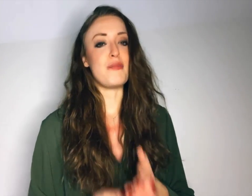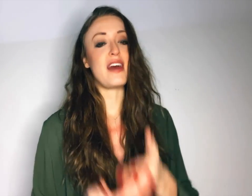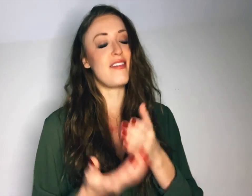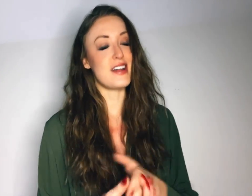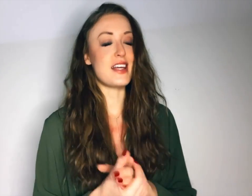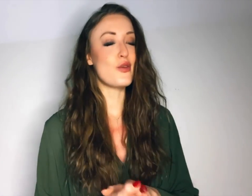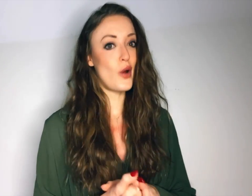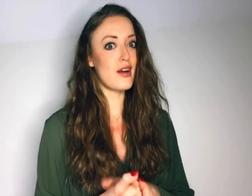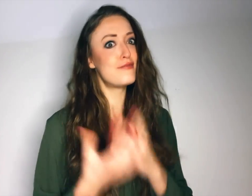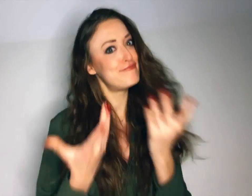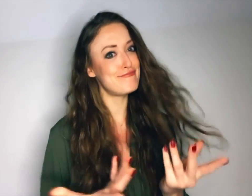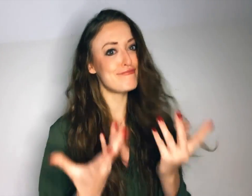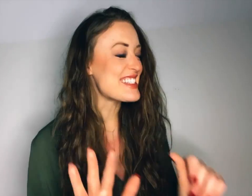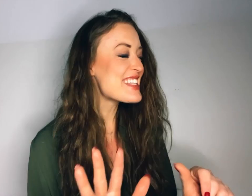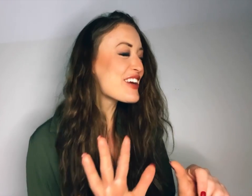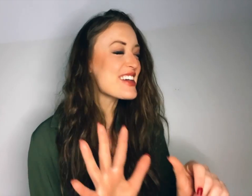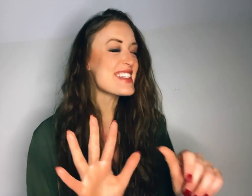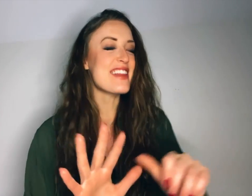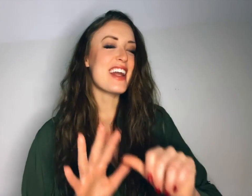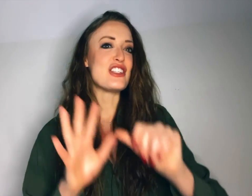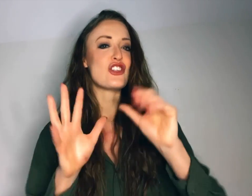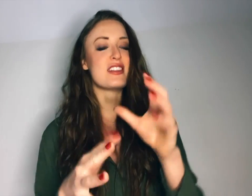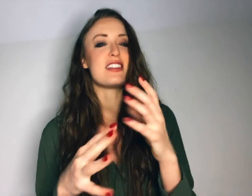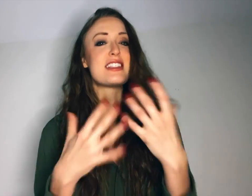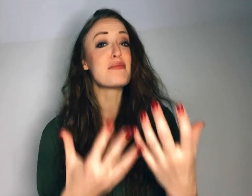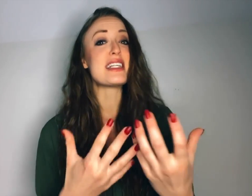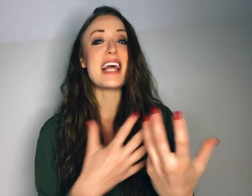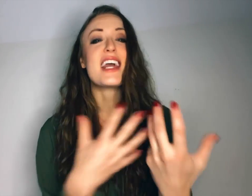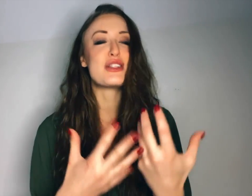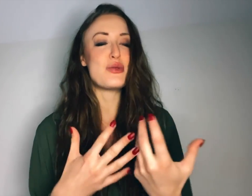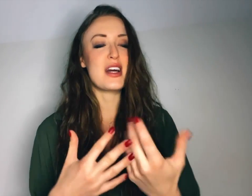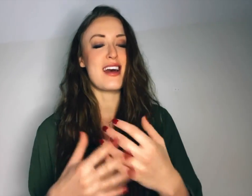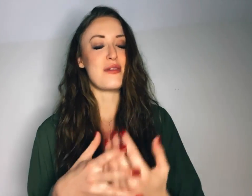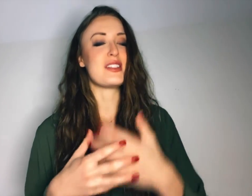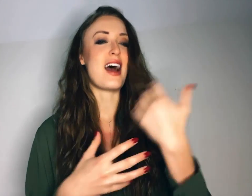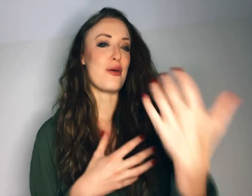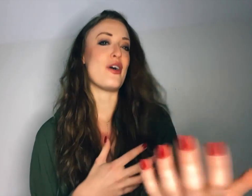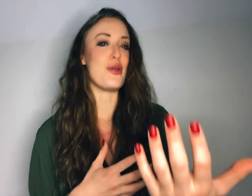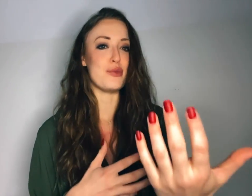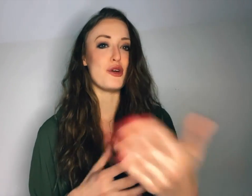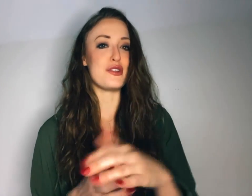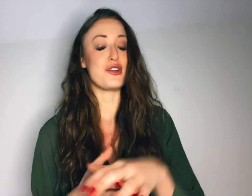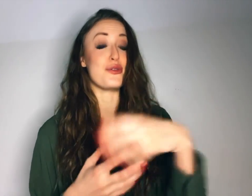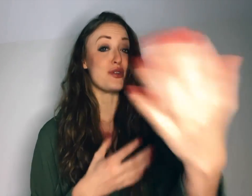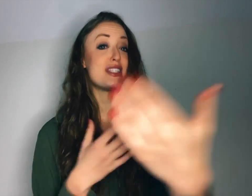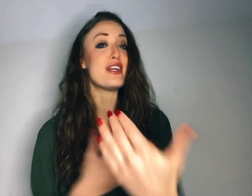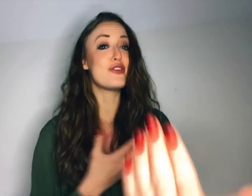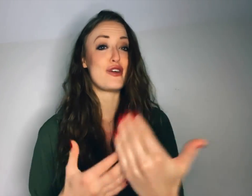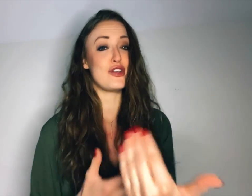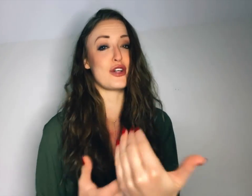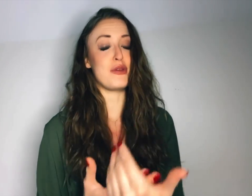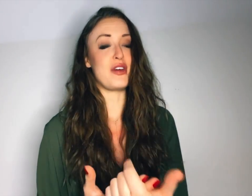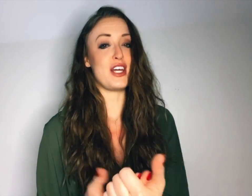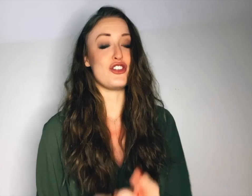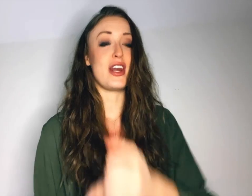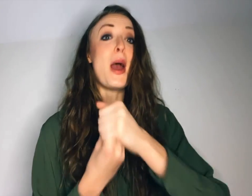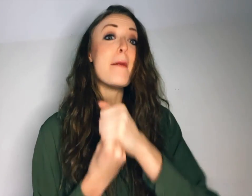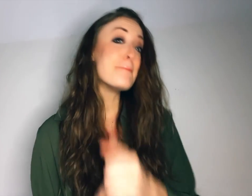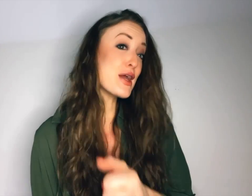make that date work. Consider it. And that is just to simply take into account how the other person or the receiver of your communication may